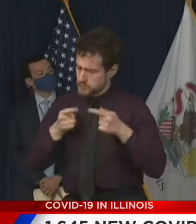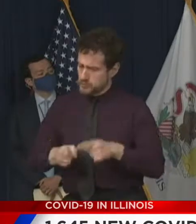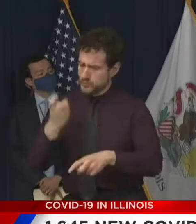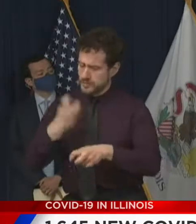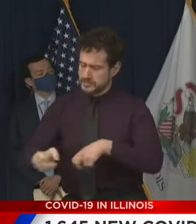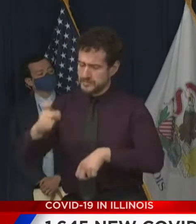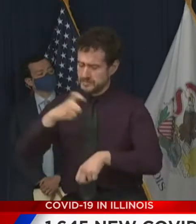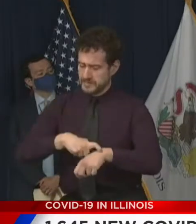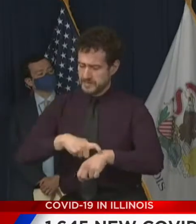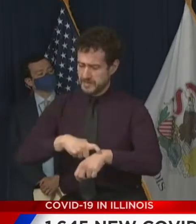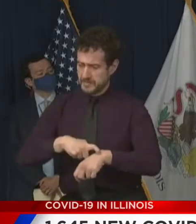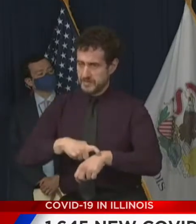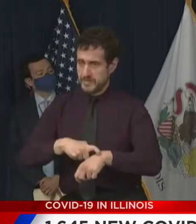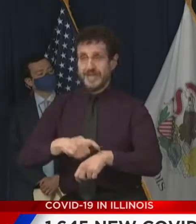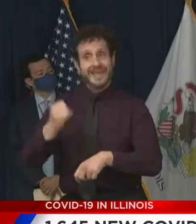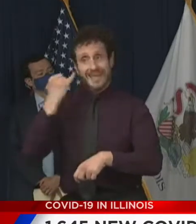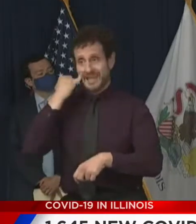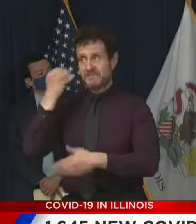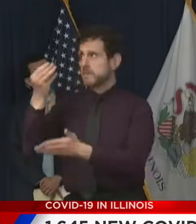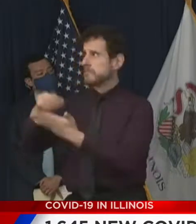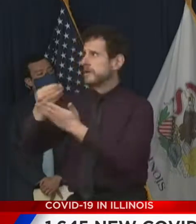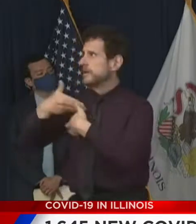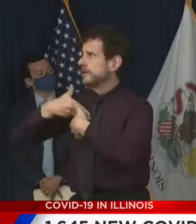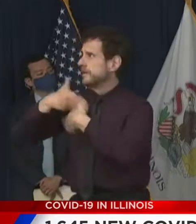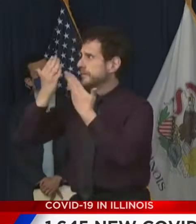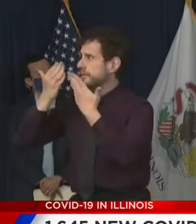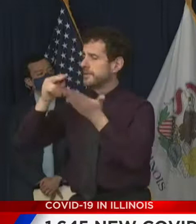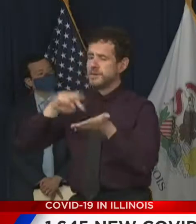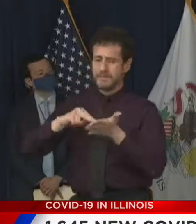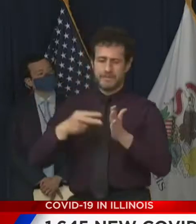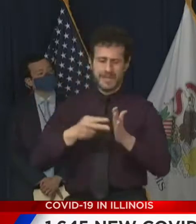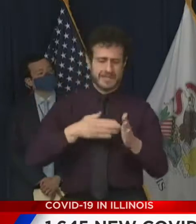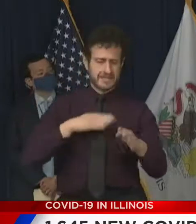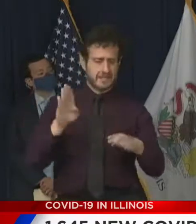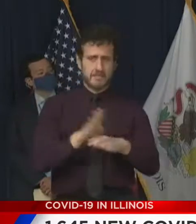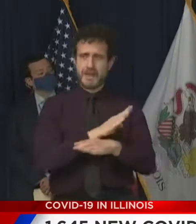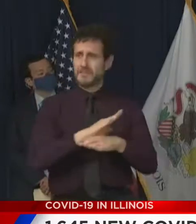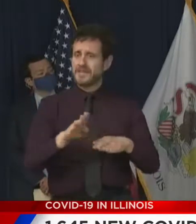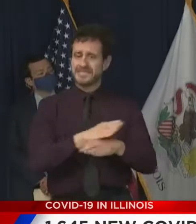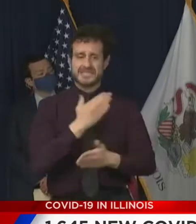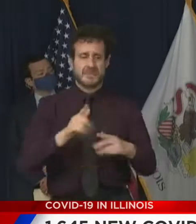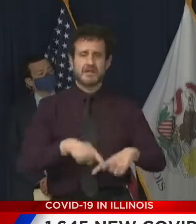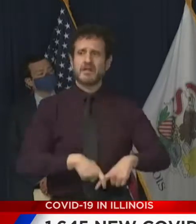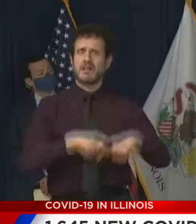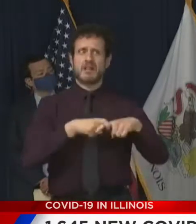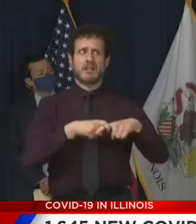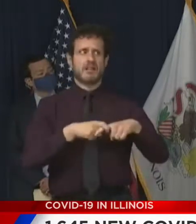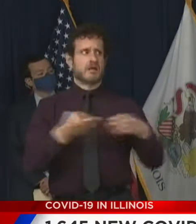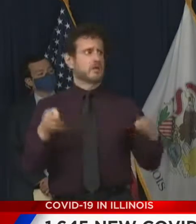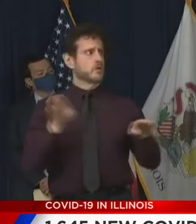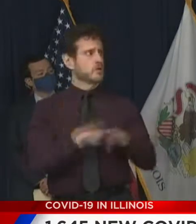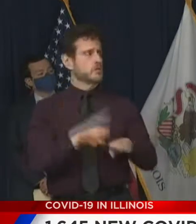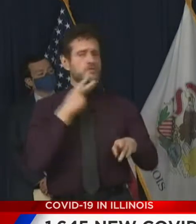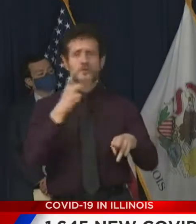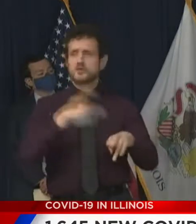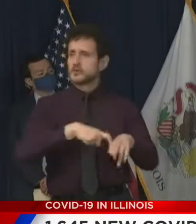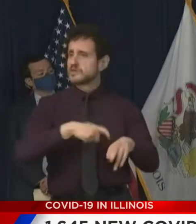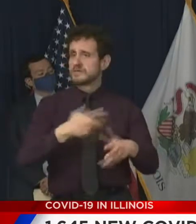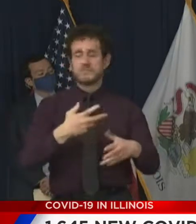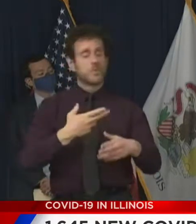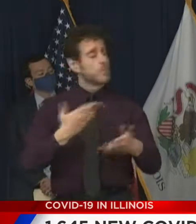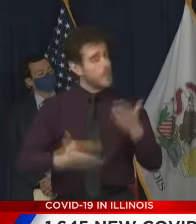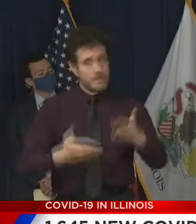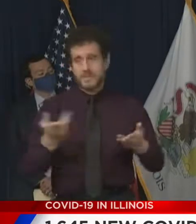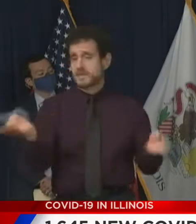to suspend operation either temporarily or permanently. And so